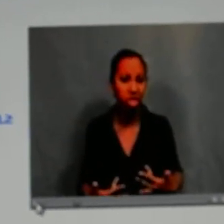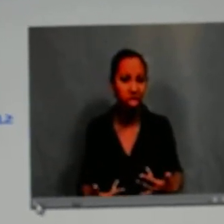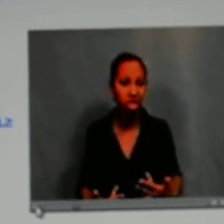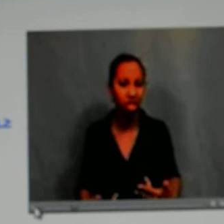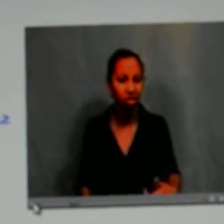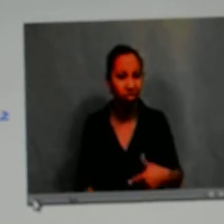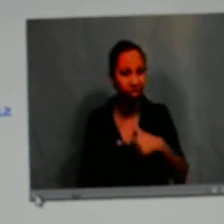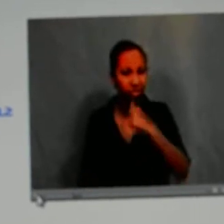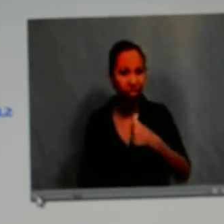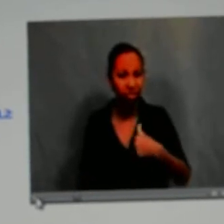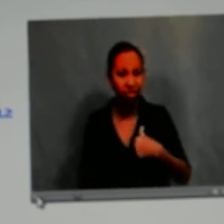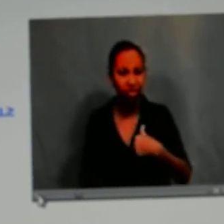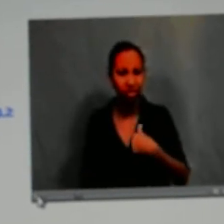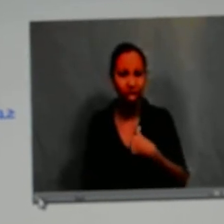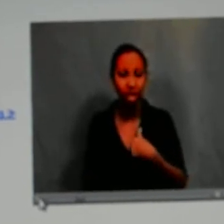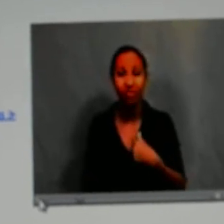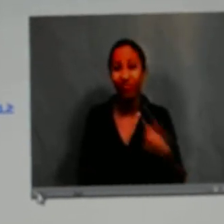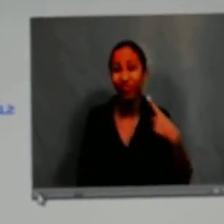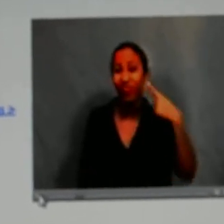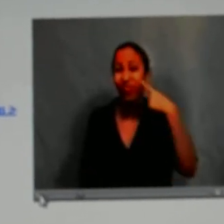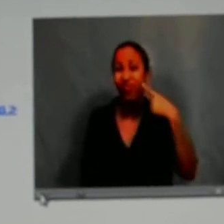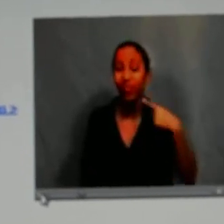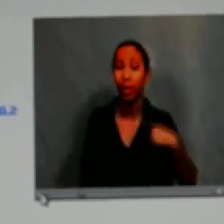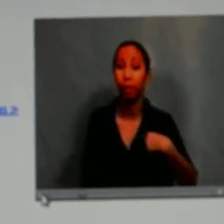cereal. I was super depressed.